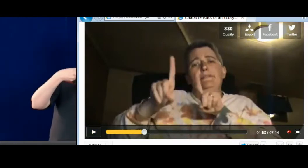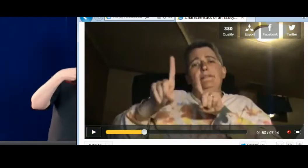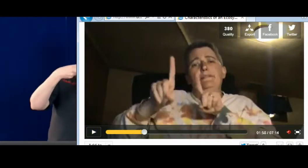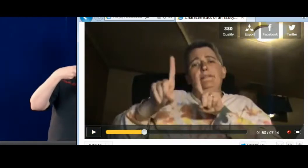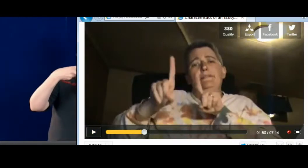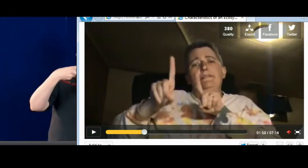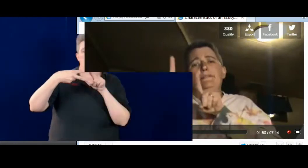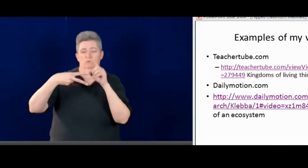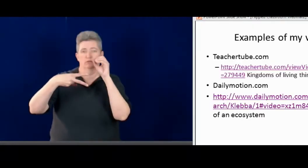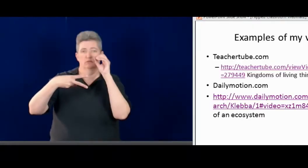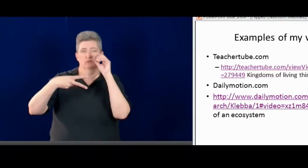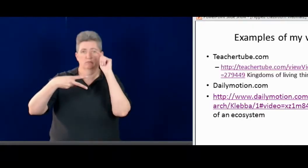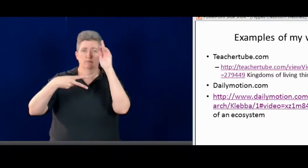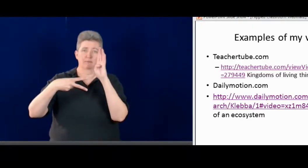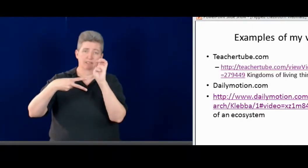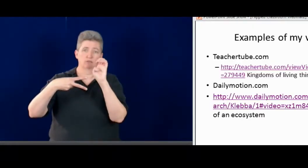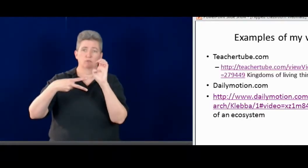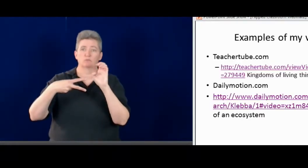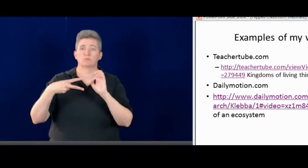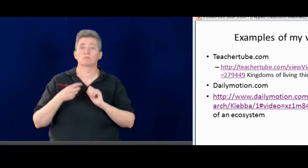So you can see an example.